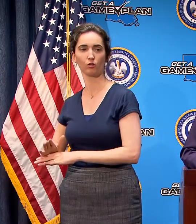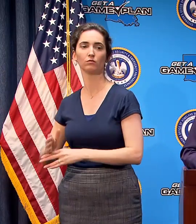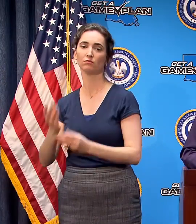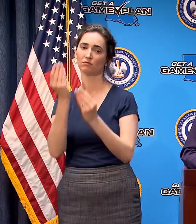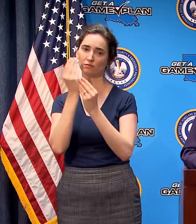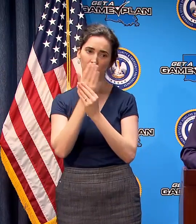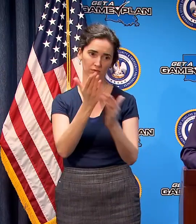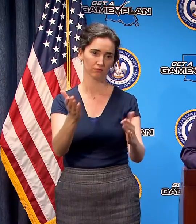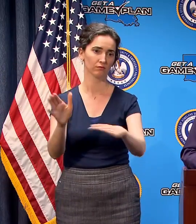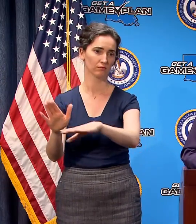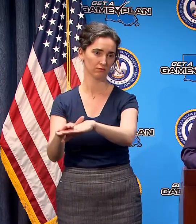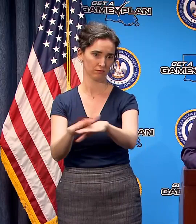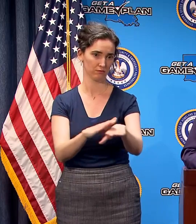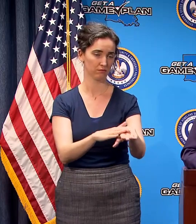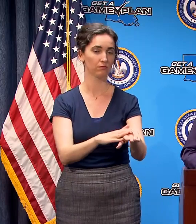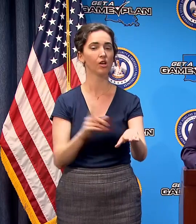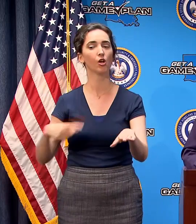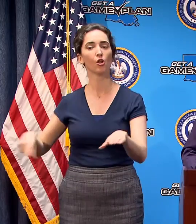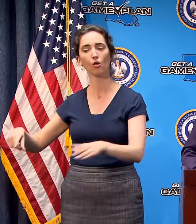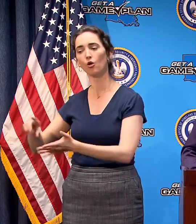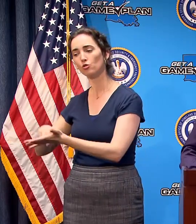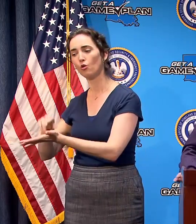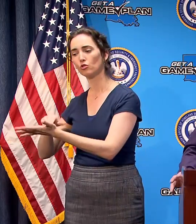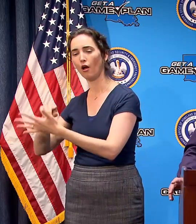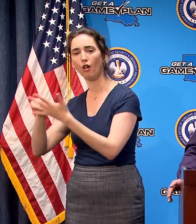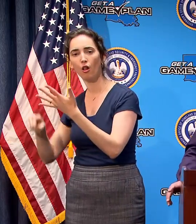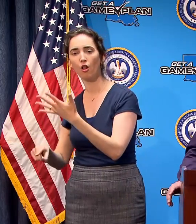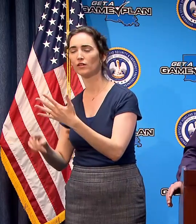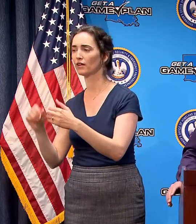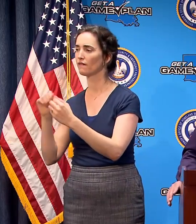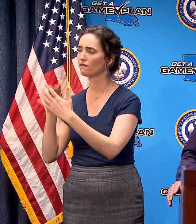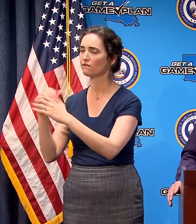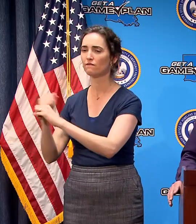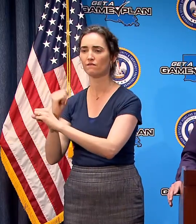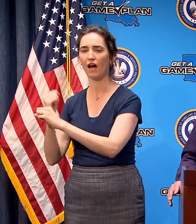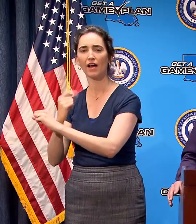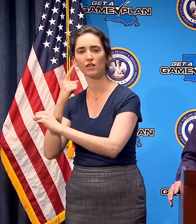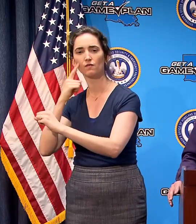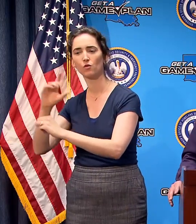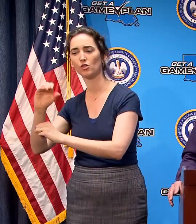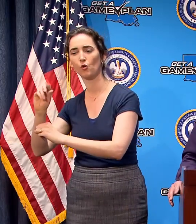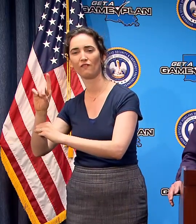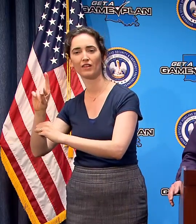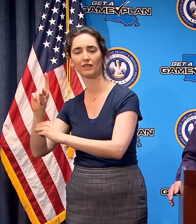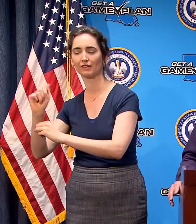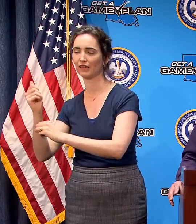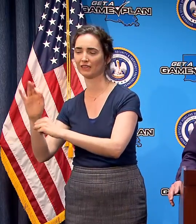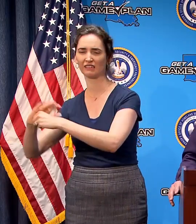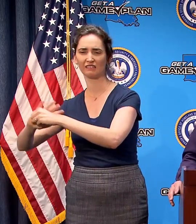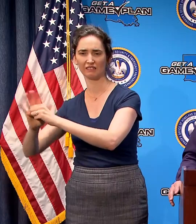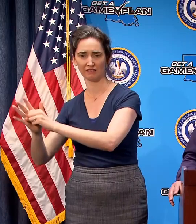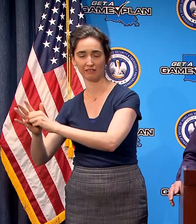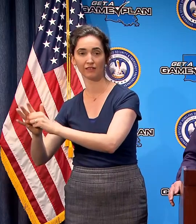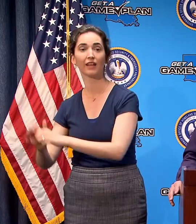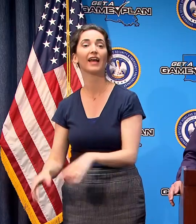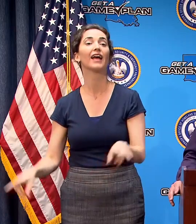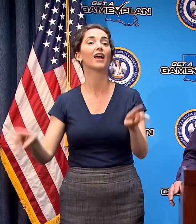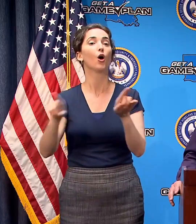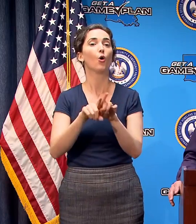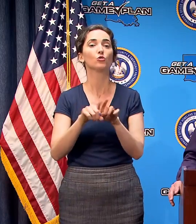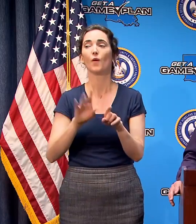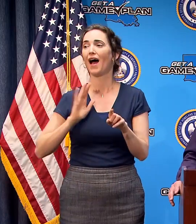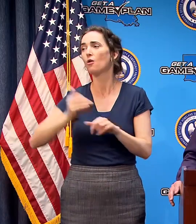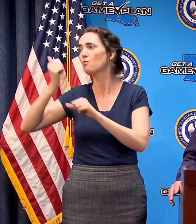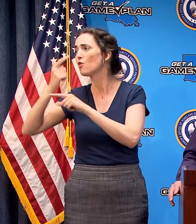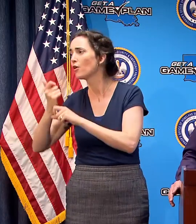there on the front lines fighting COVID-19 and also on behalf of our brothers and sisters and mothers